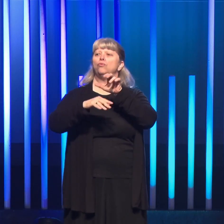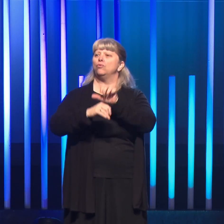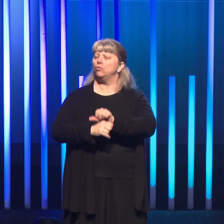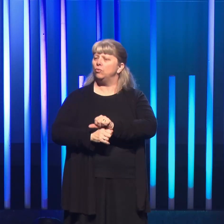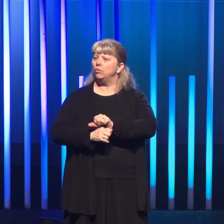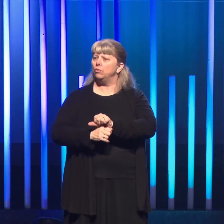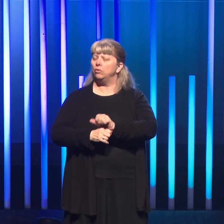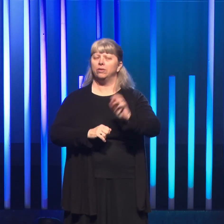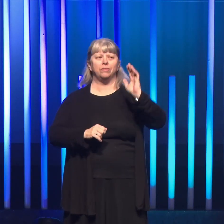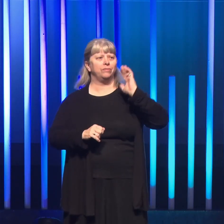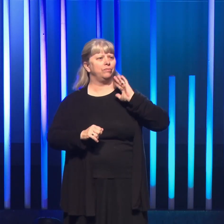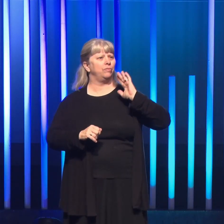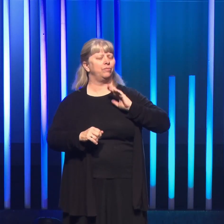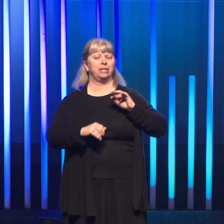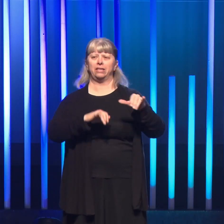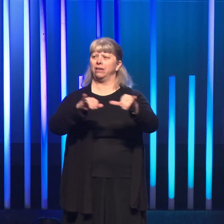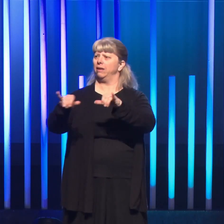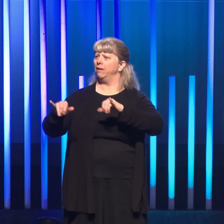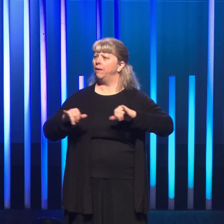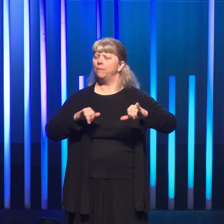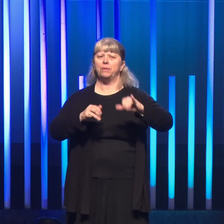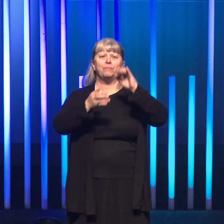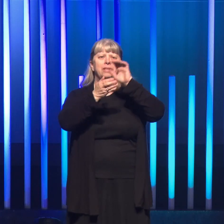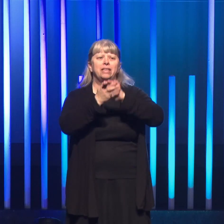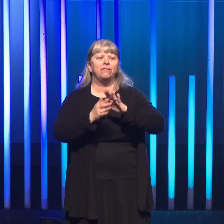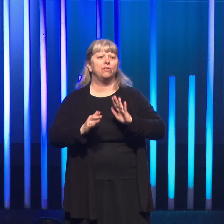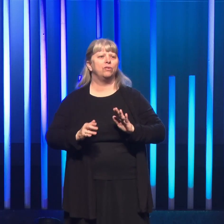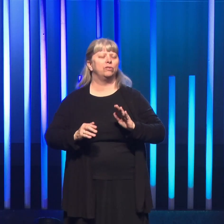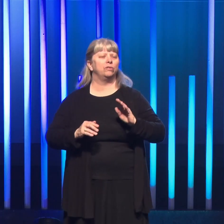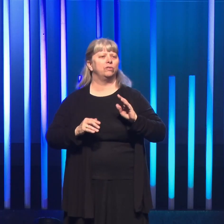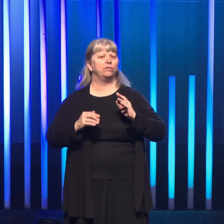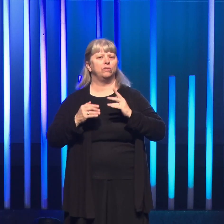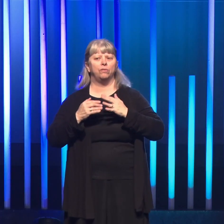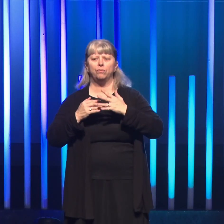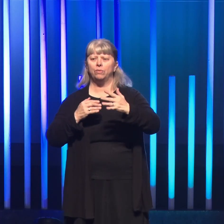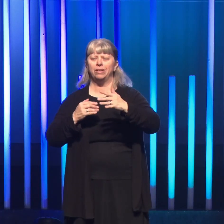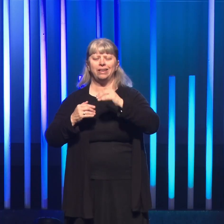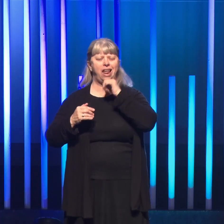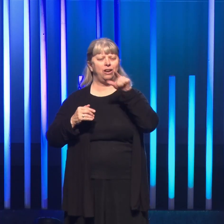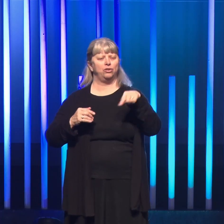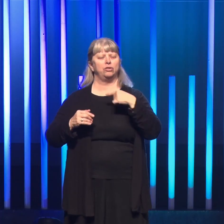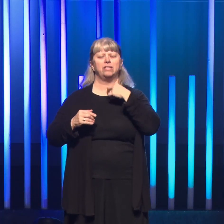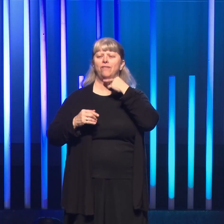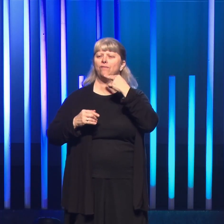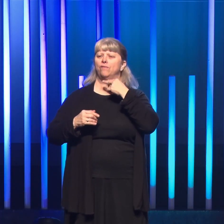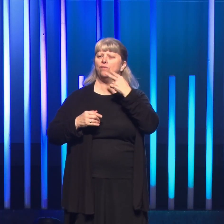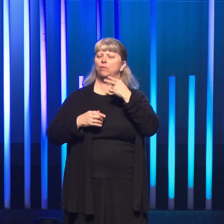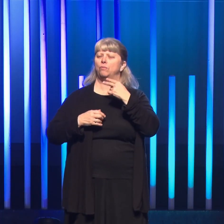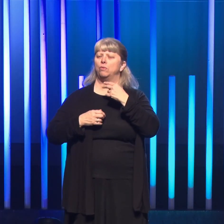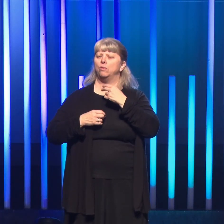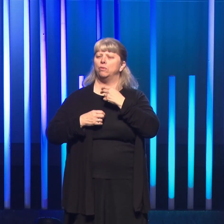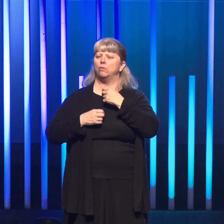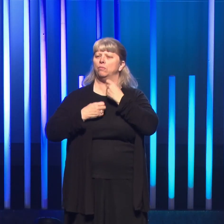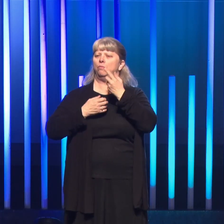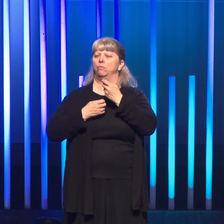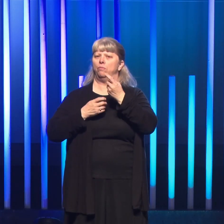Jewish tradition of his day, it was common for believers to move past verbal prayer to deep